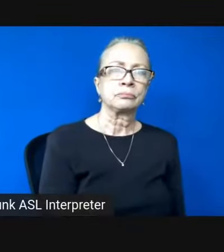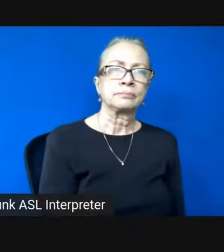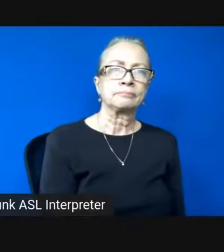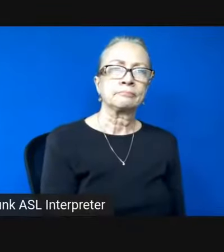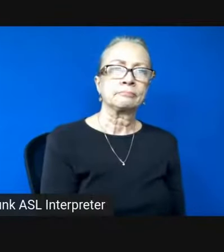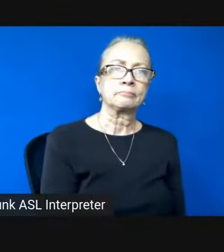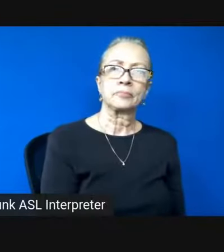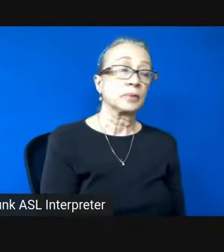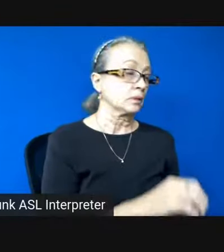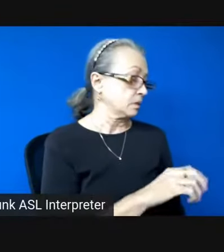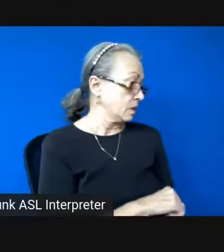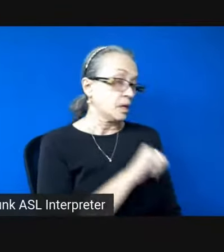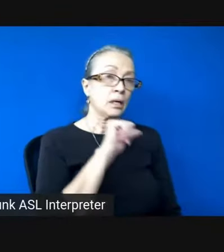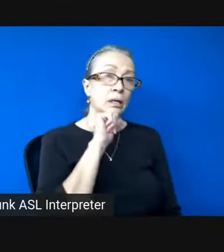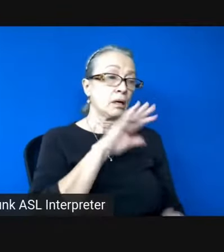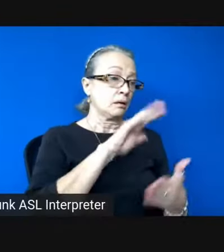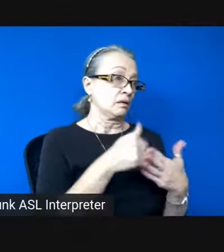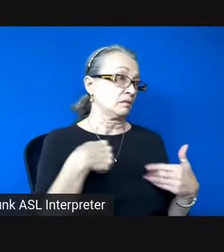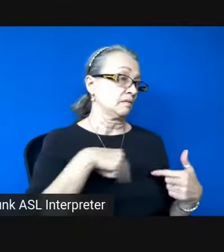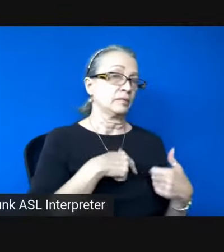Not all of us survived.